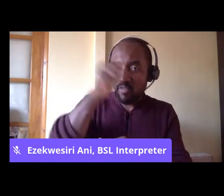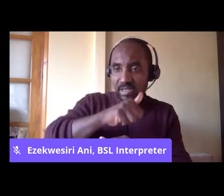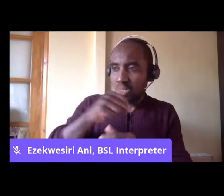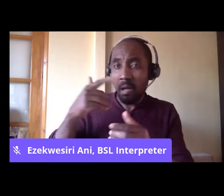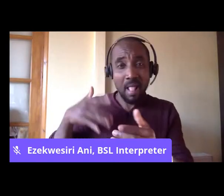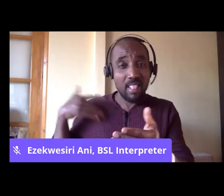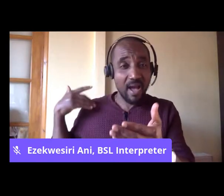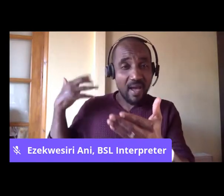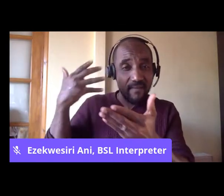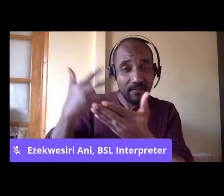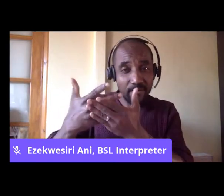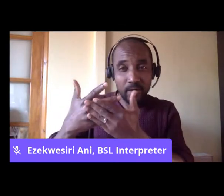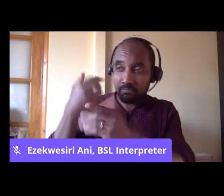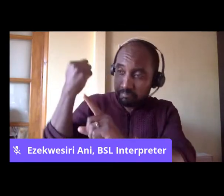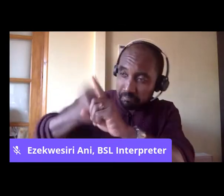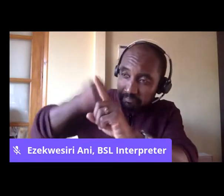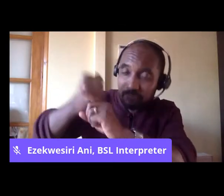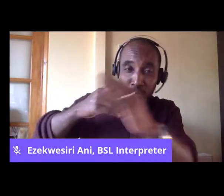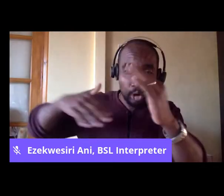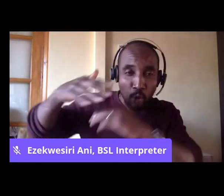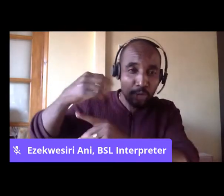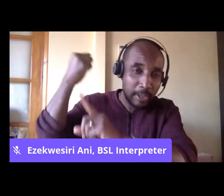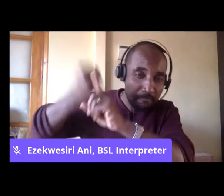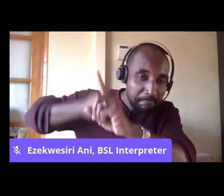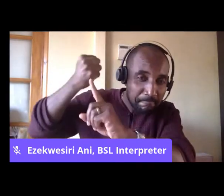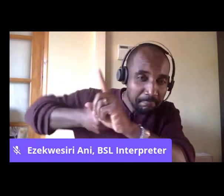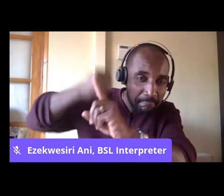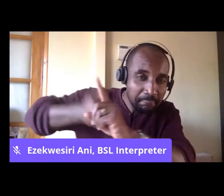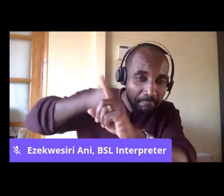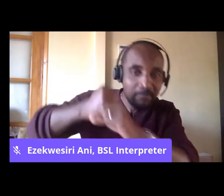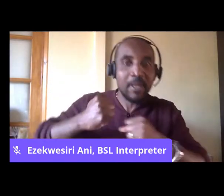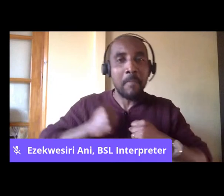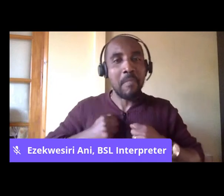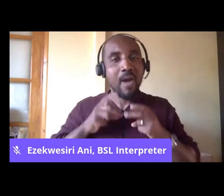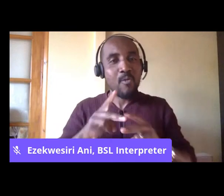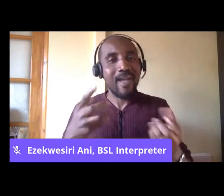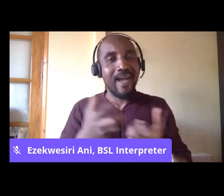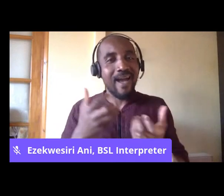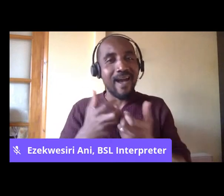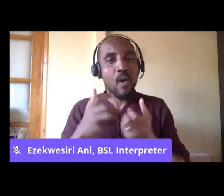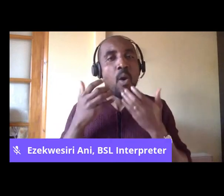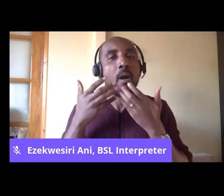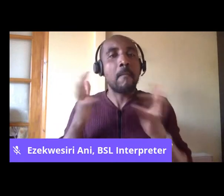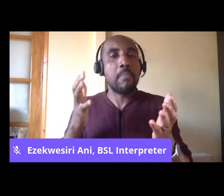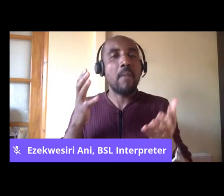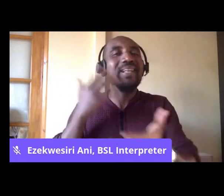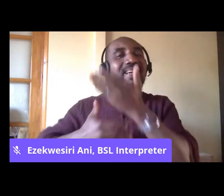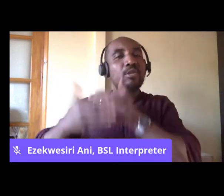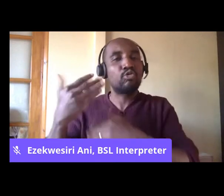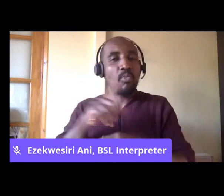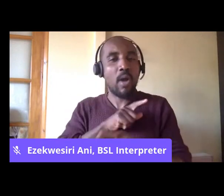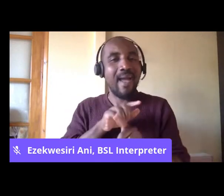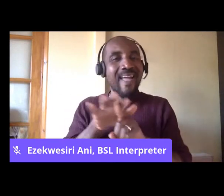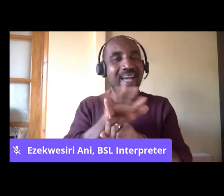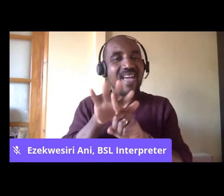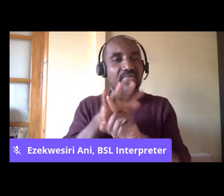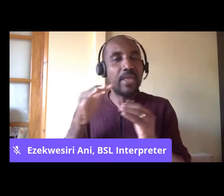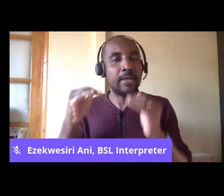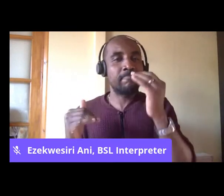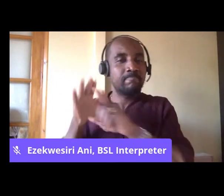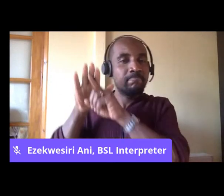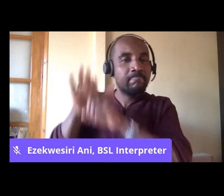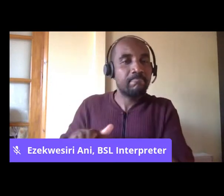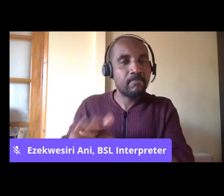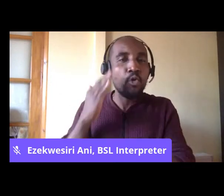campaigning in my small way in public history for about ethnic injustice and racial